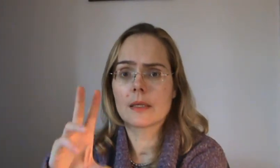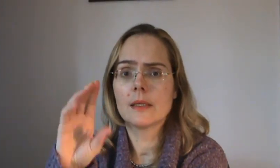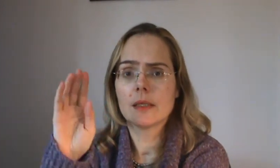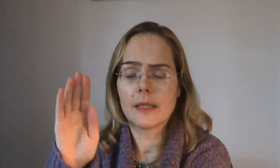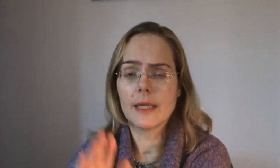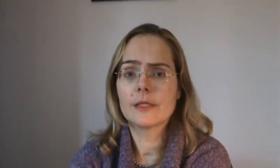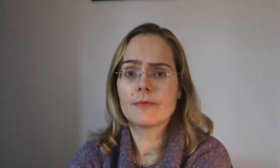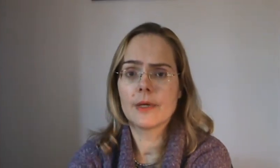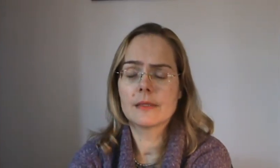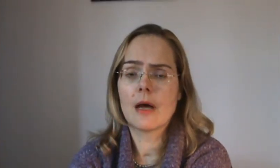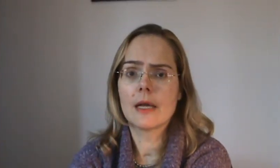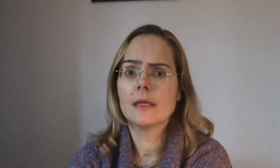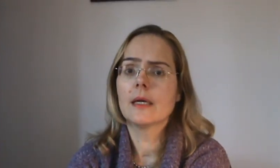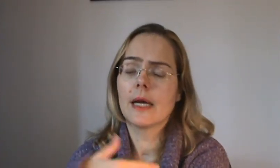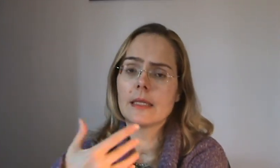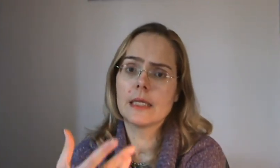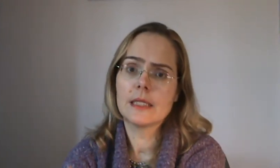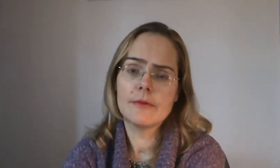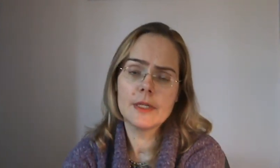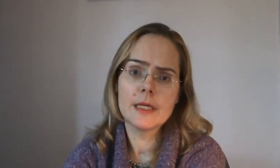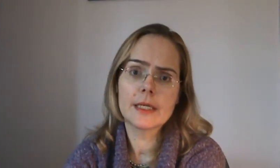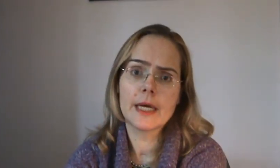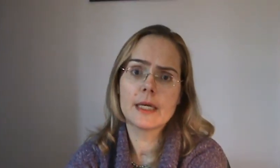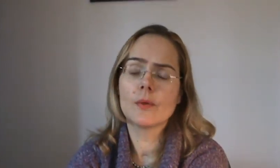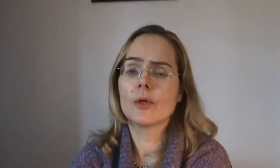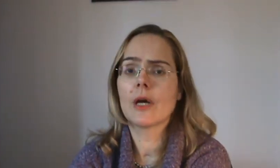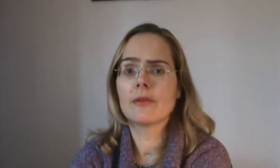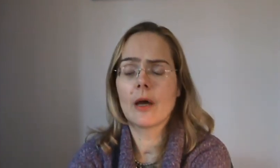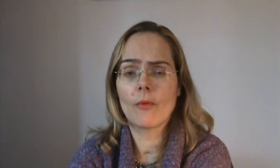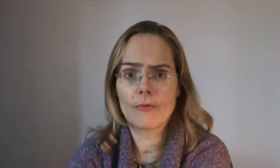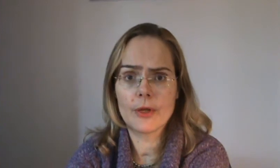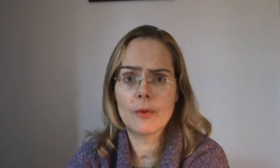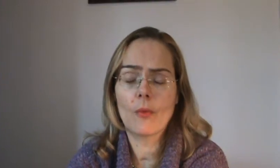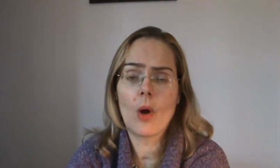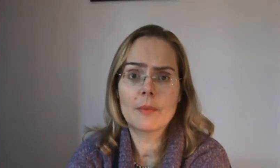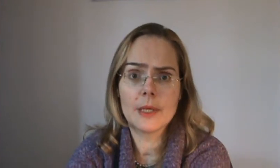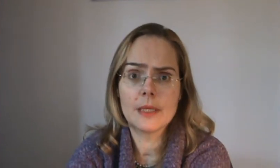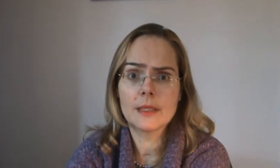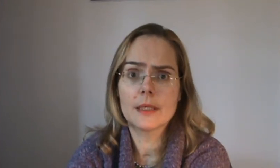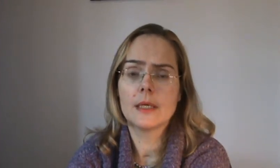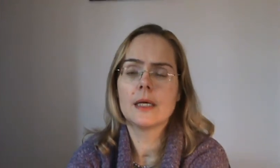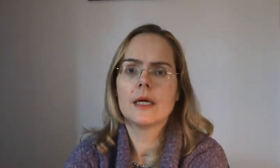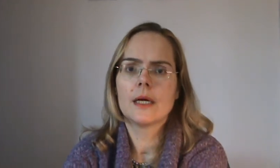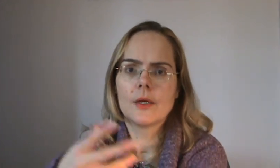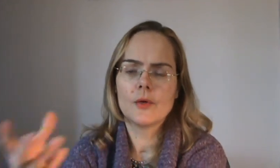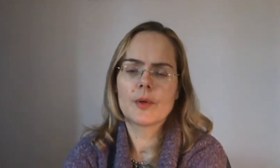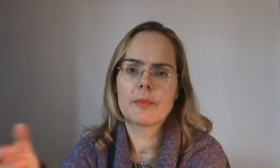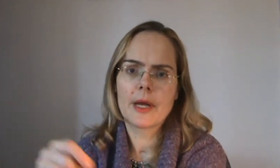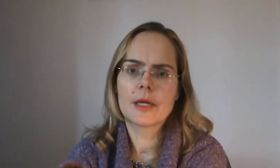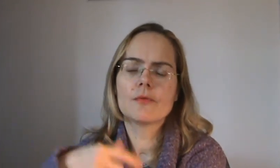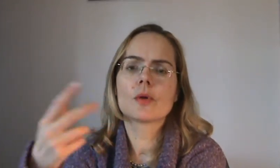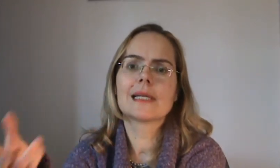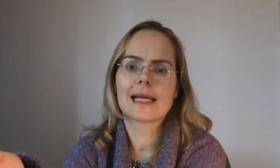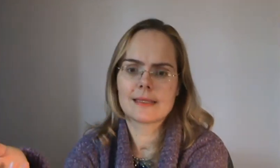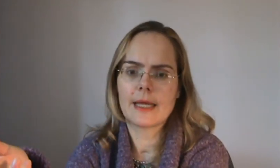is done. And then in the evening, again, when you have that free one minute, you prepare it for the next day.